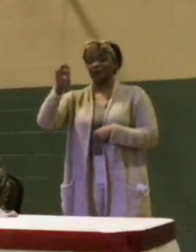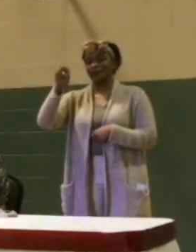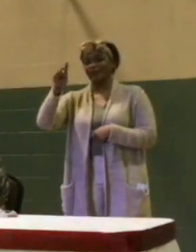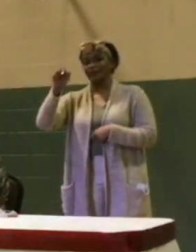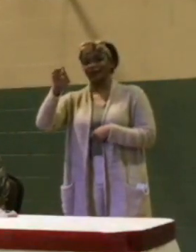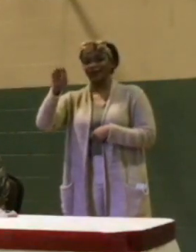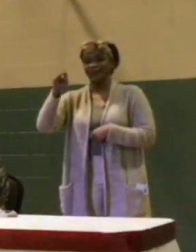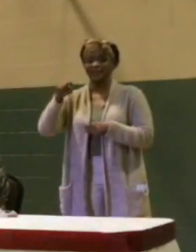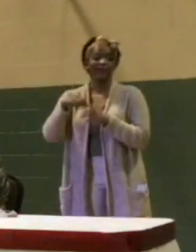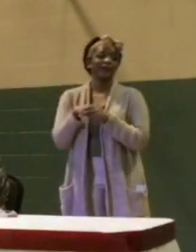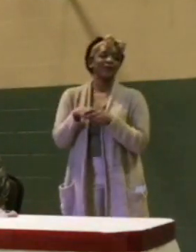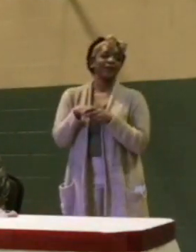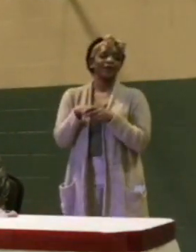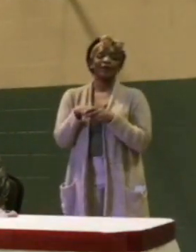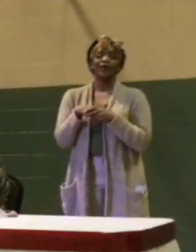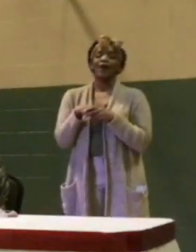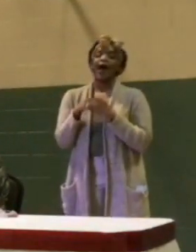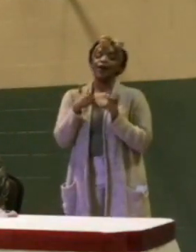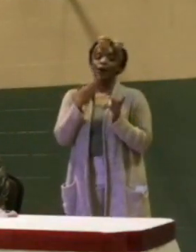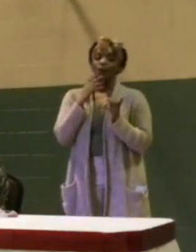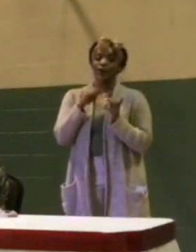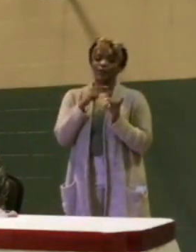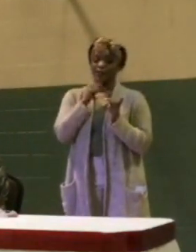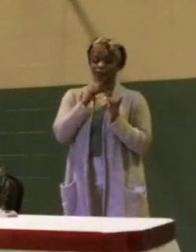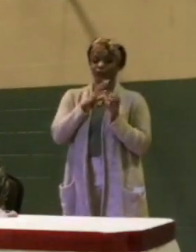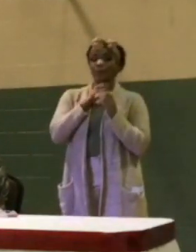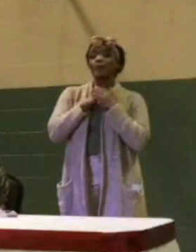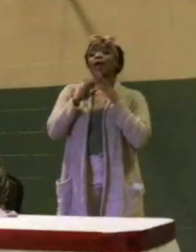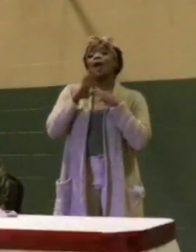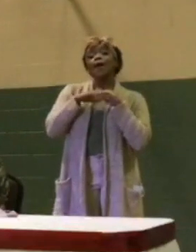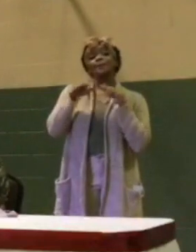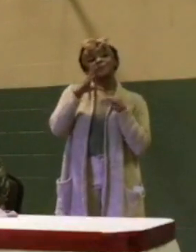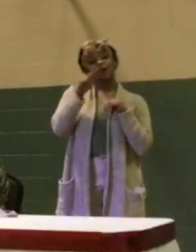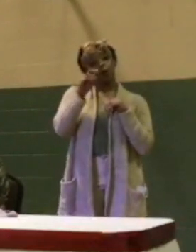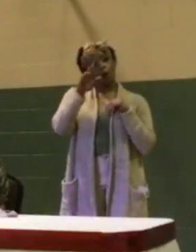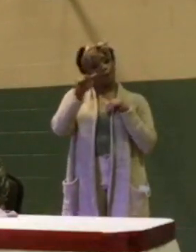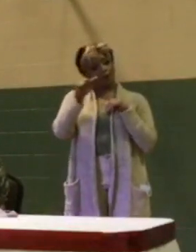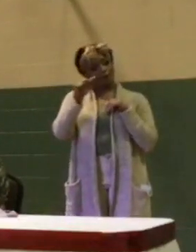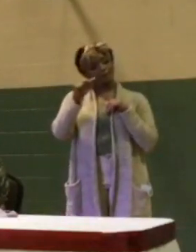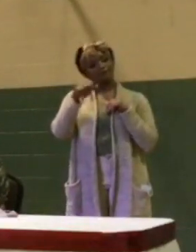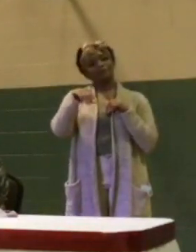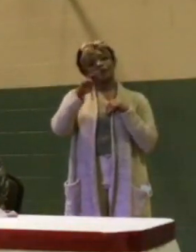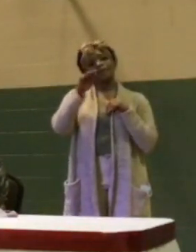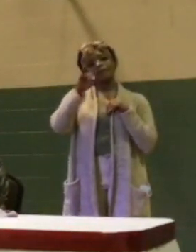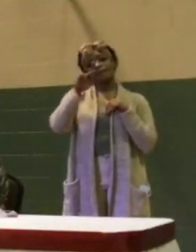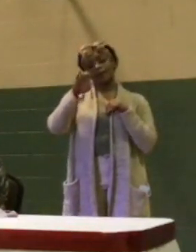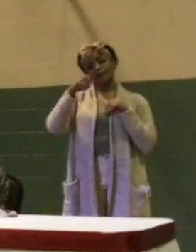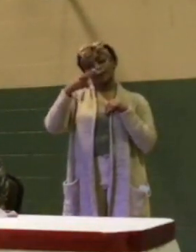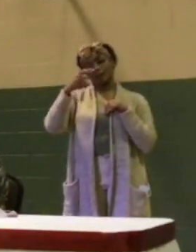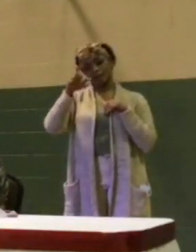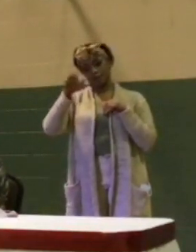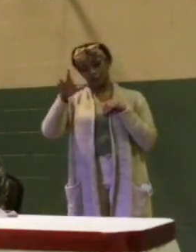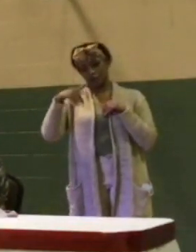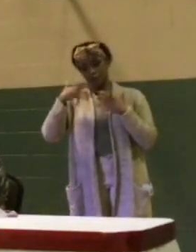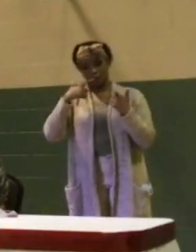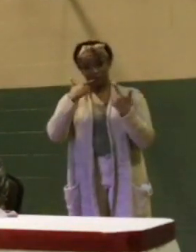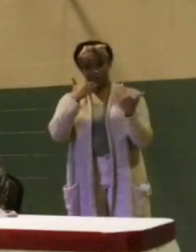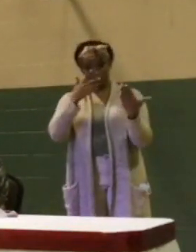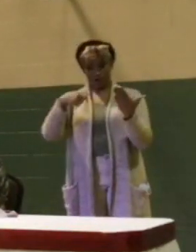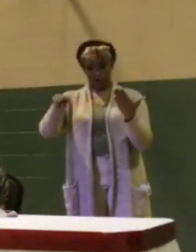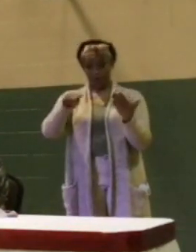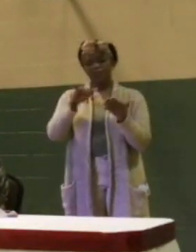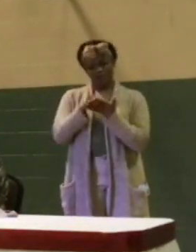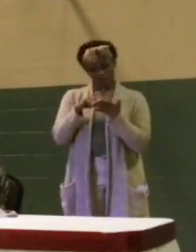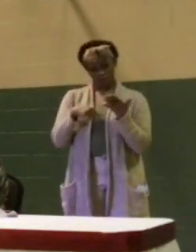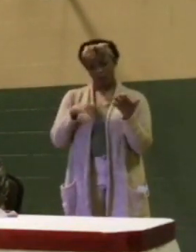and Norma for always inviting me to their neighborhood association, Mike Keeler. But, yeah, that's, that's what I'm going to